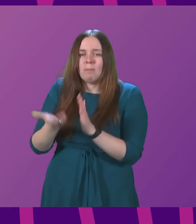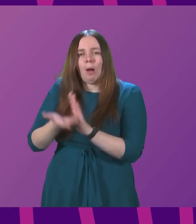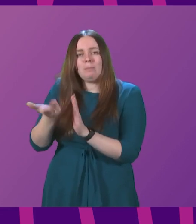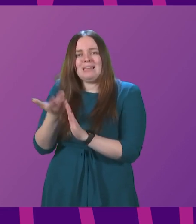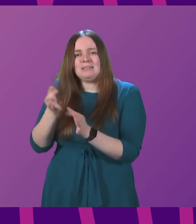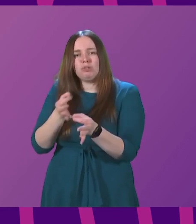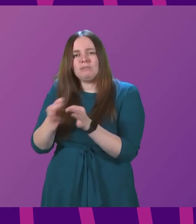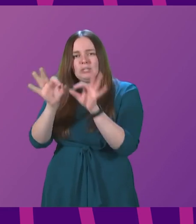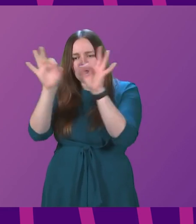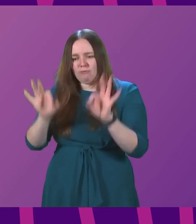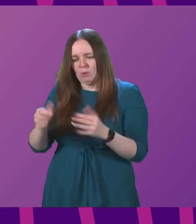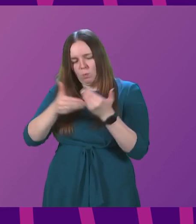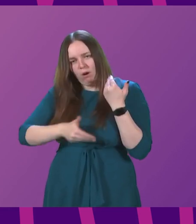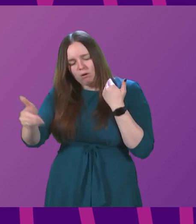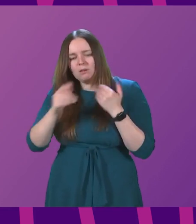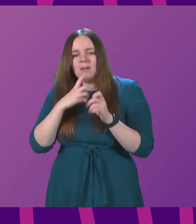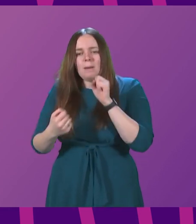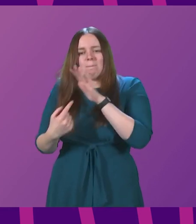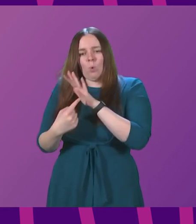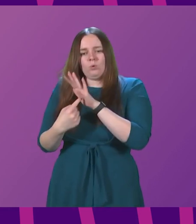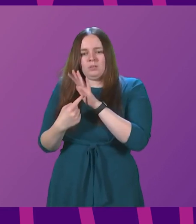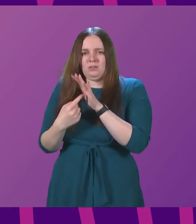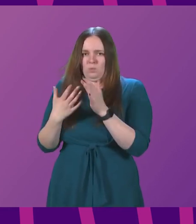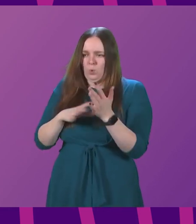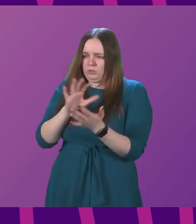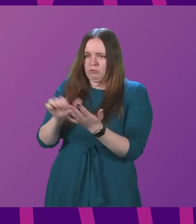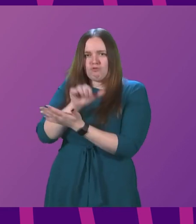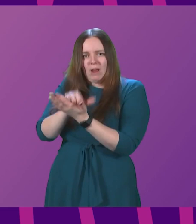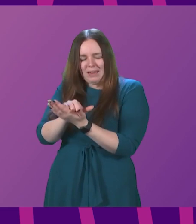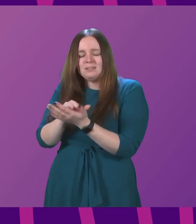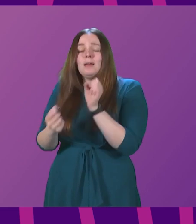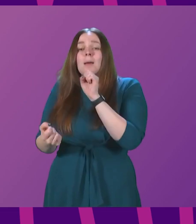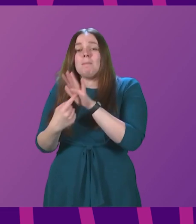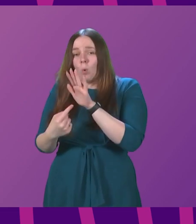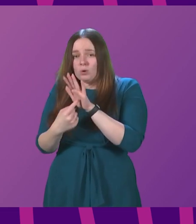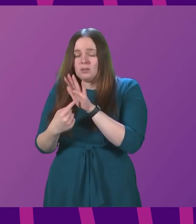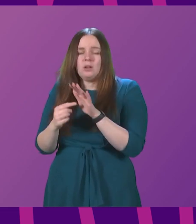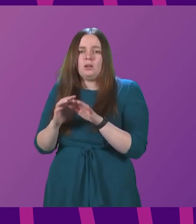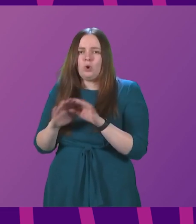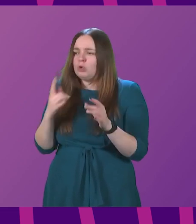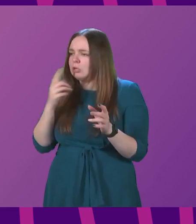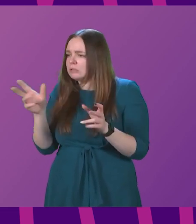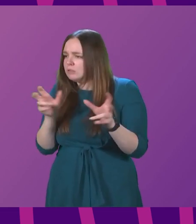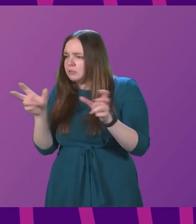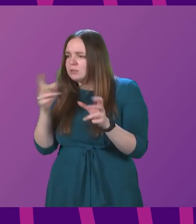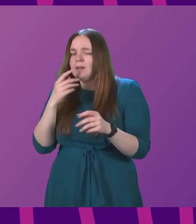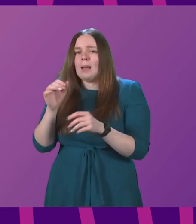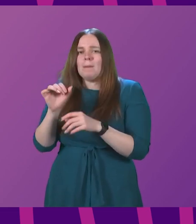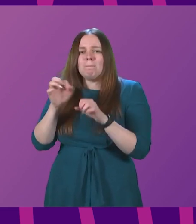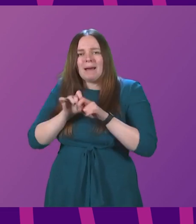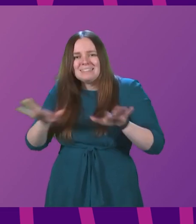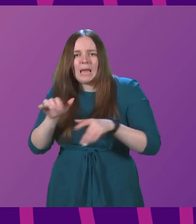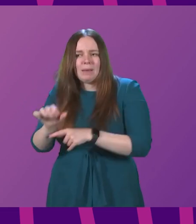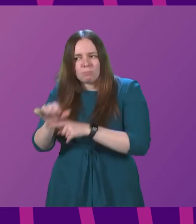the coming weeks. It is important that we get that right. I think it is important that we go beyond soundbites, pandemic-proofing schools.